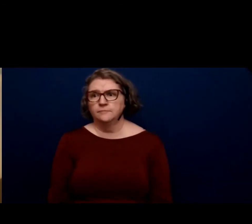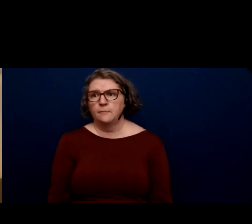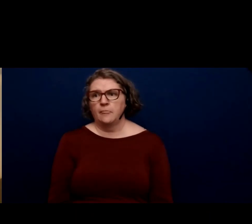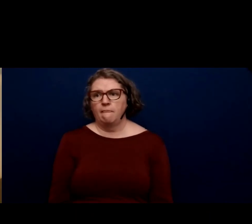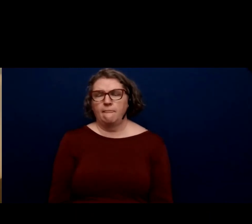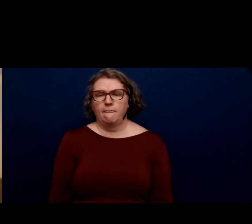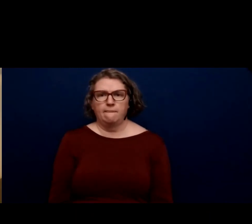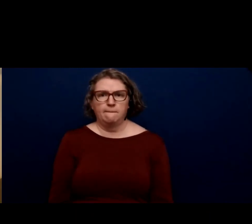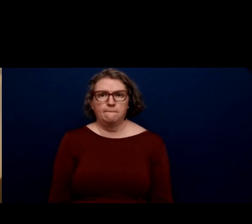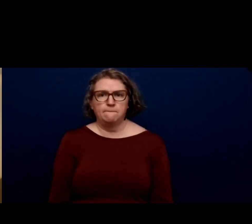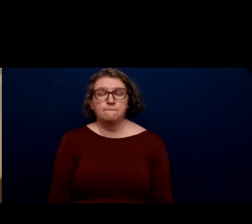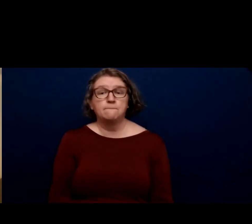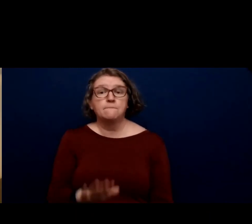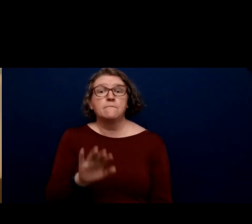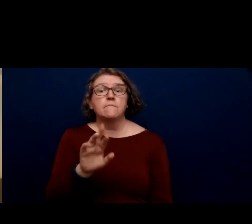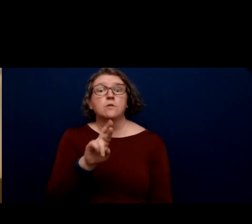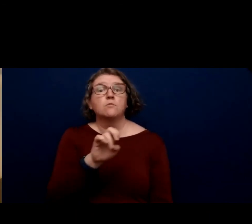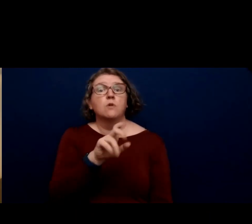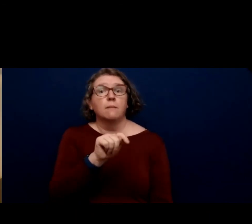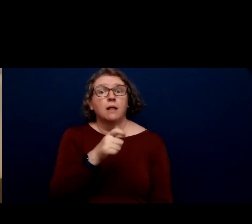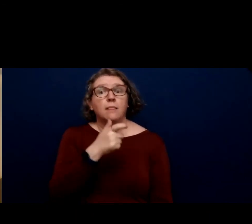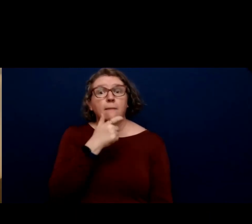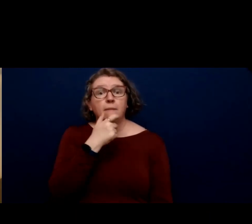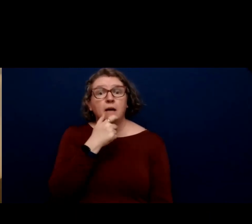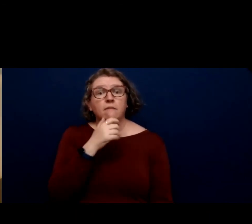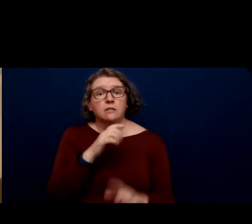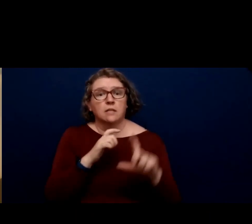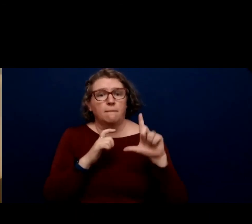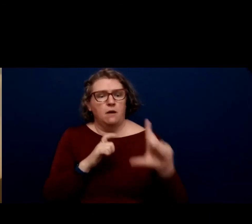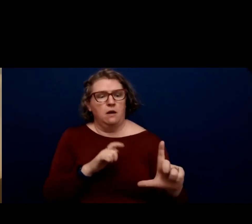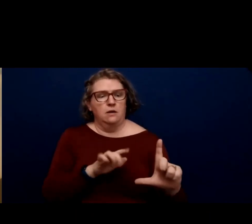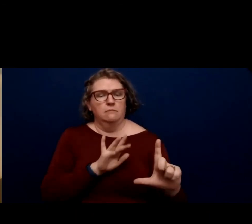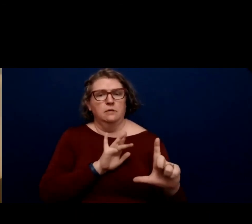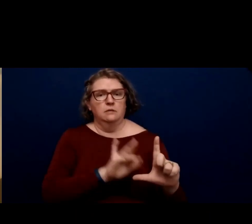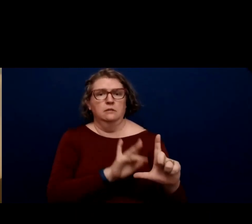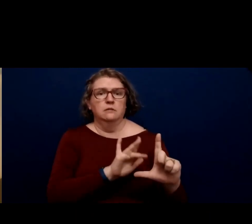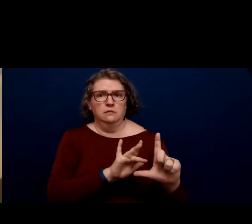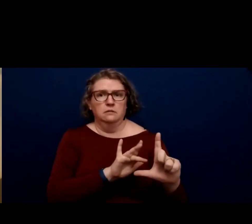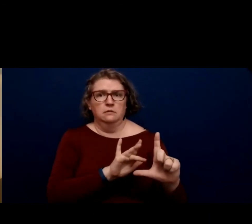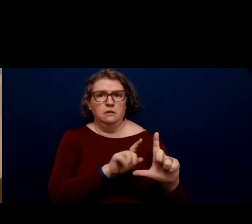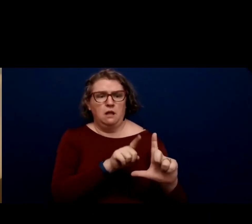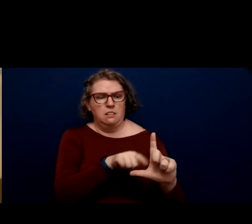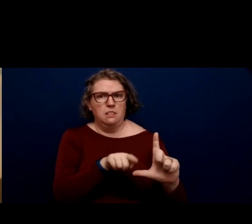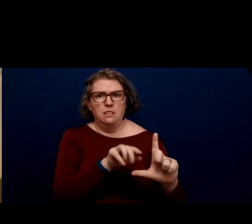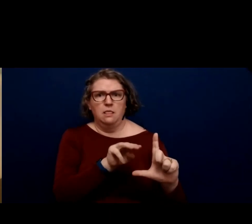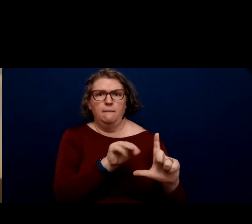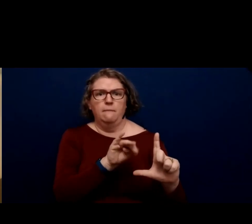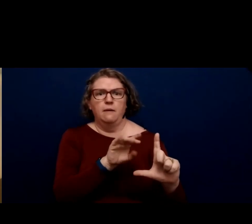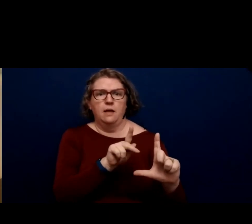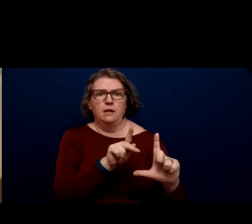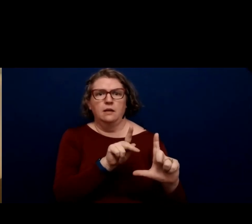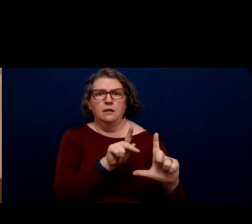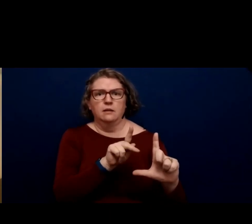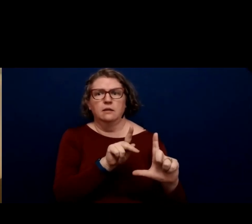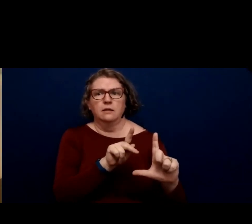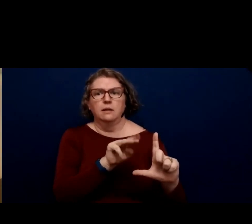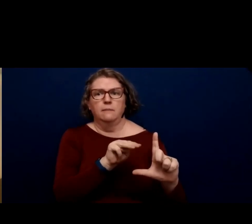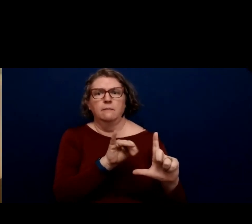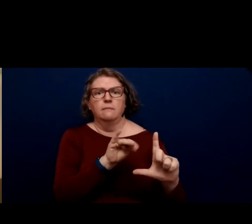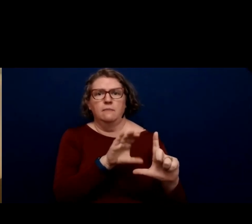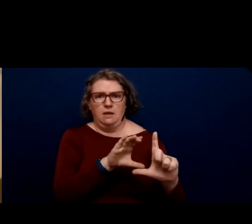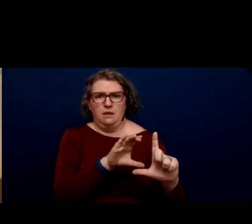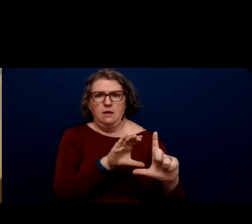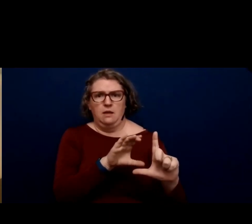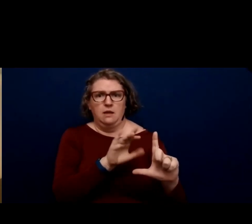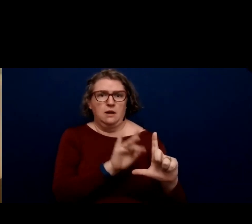The microphone icon is at the bottom of the screen on the left. Good. Well,